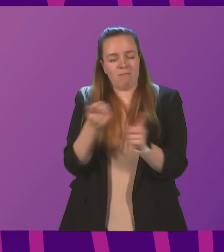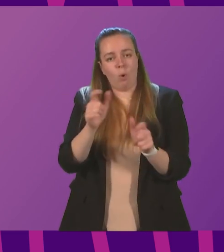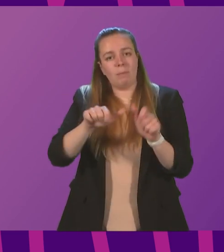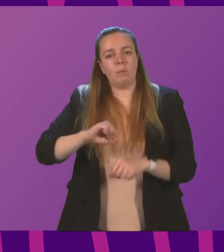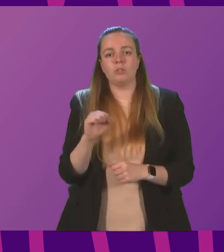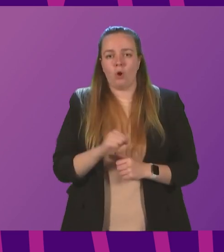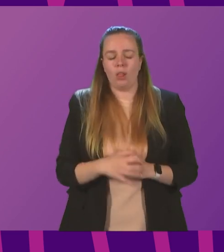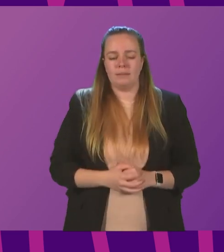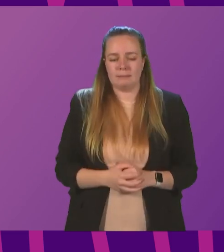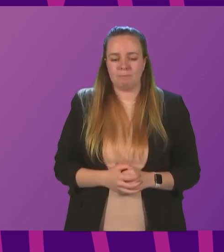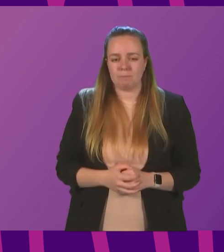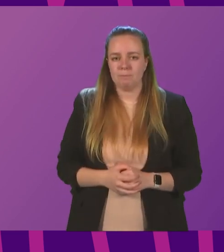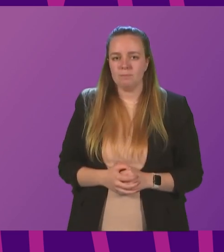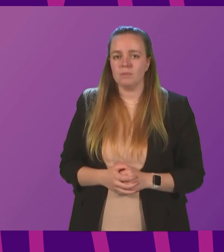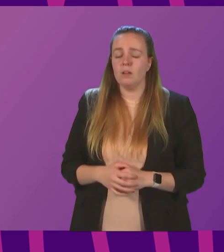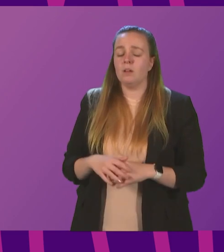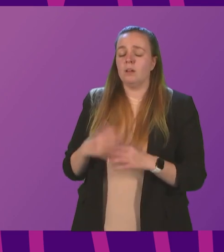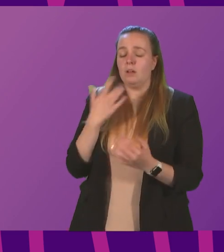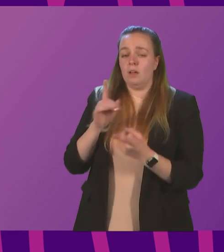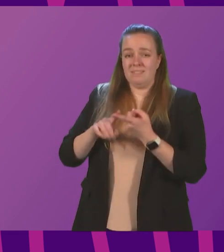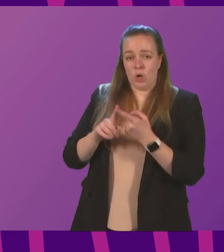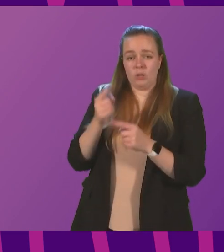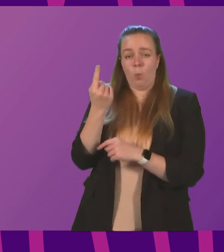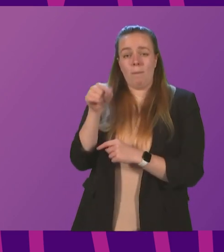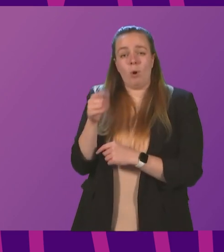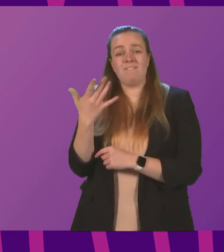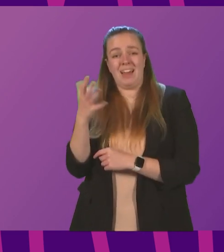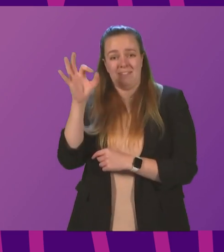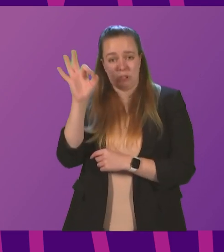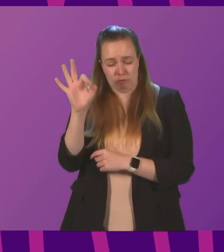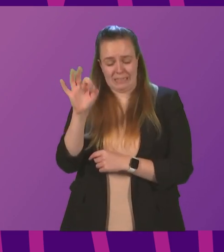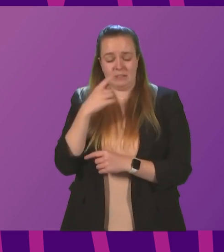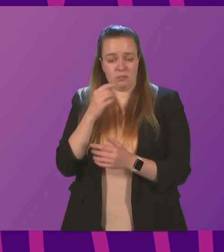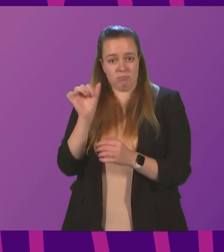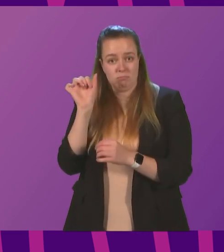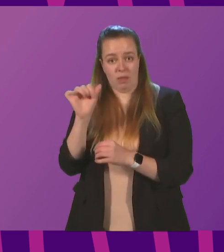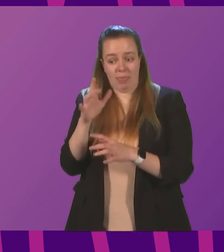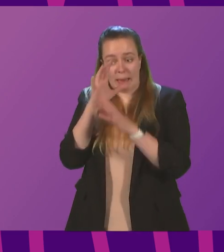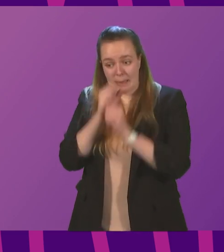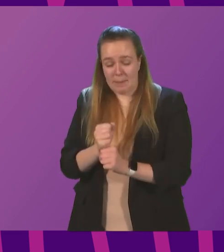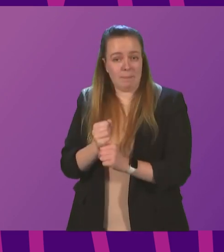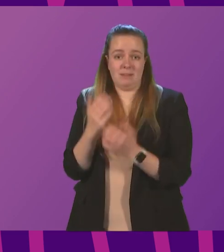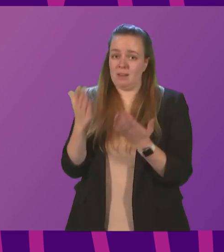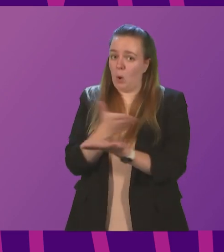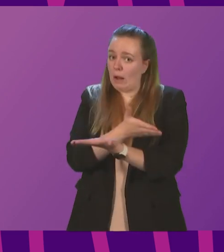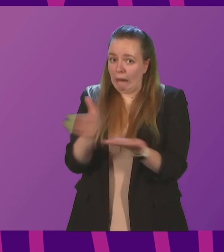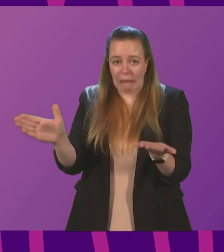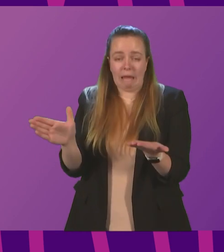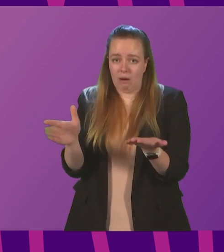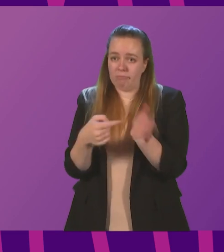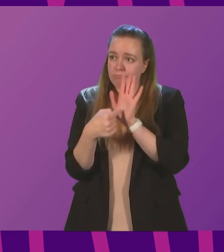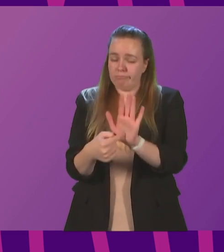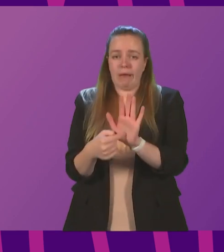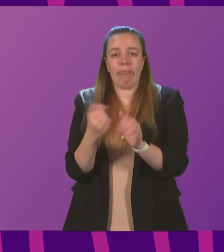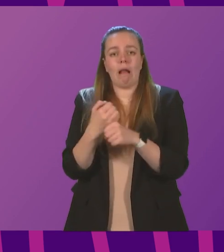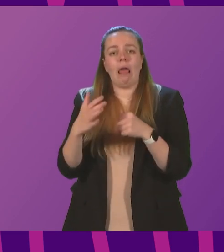First Minister? Firstly, on 1.5 degrees, it is the case that that commitment is now unquestioned and reflected clearly in the Glasgow